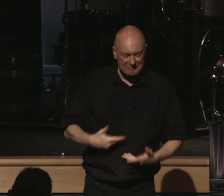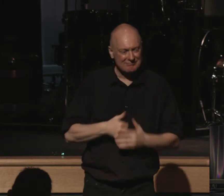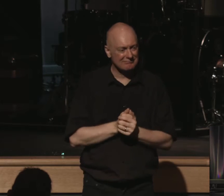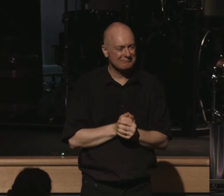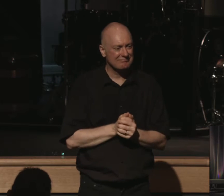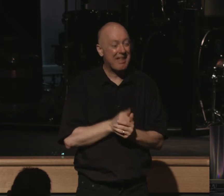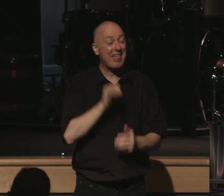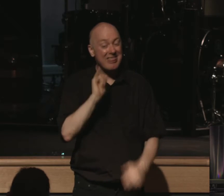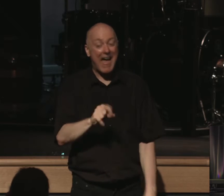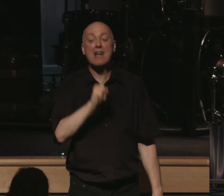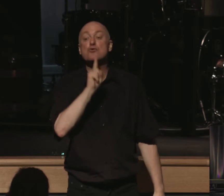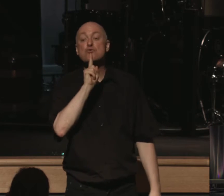Now that's real rest.